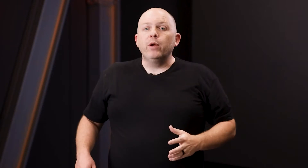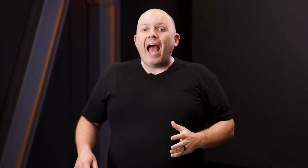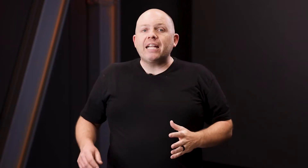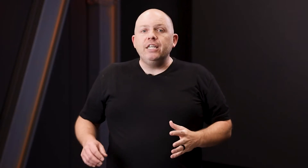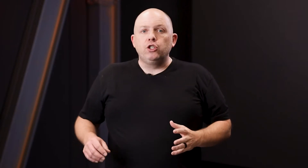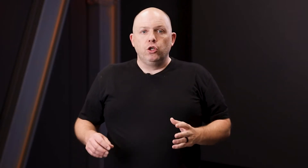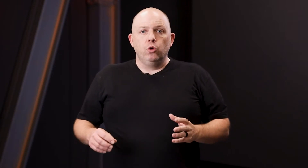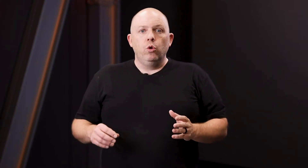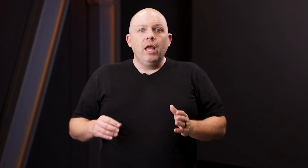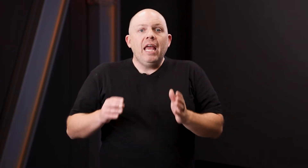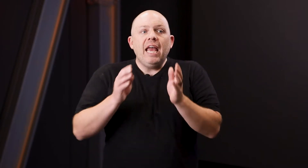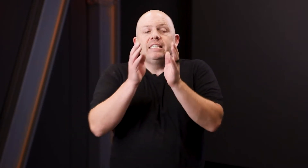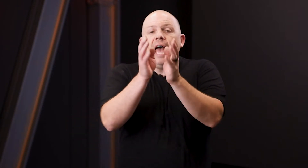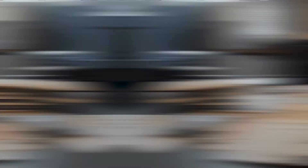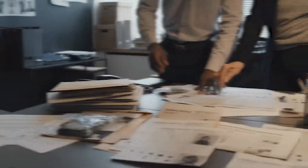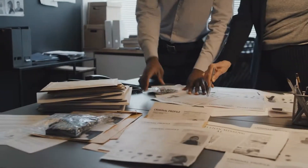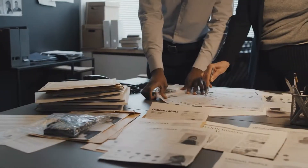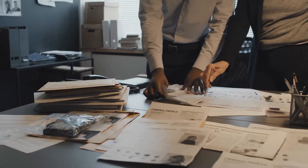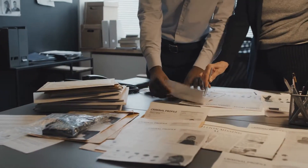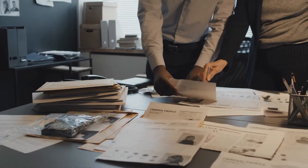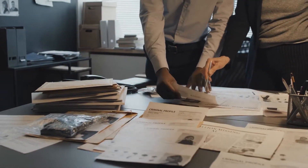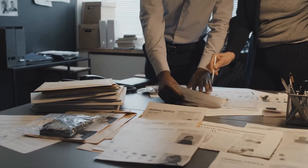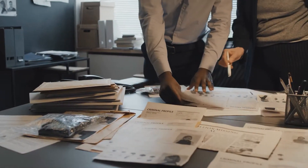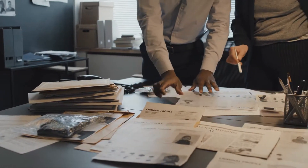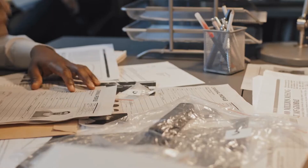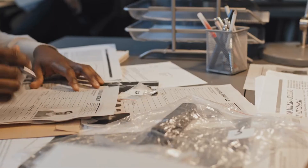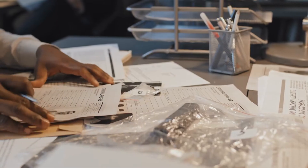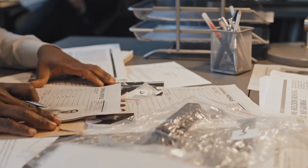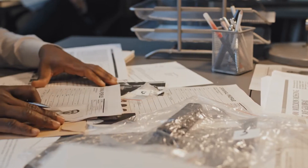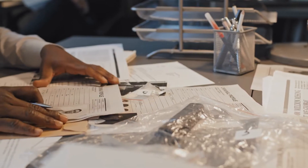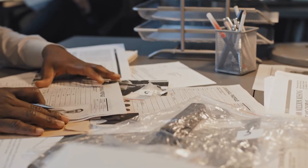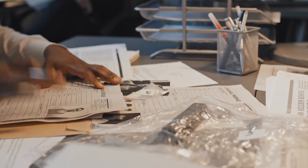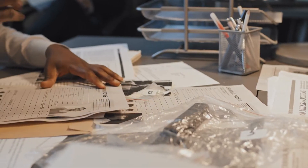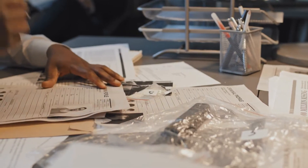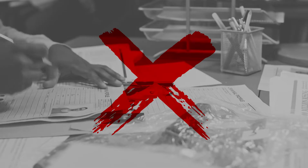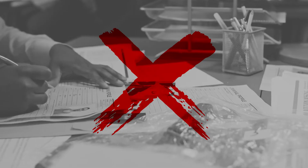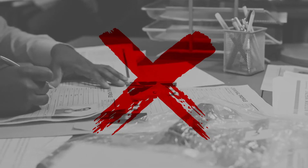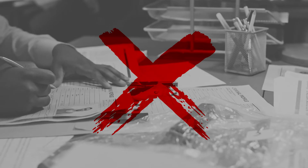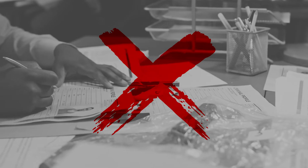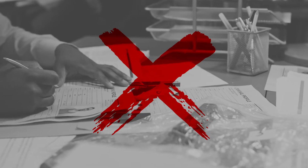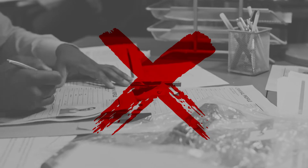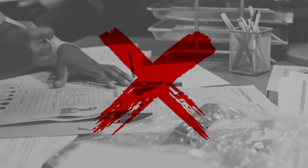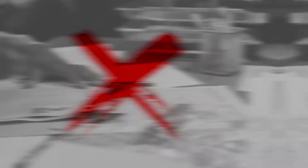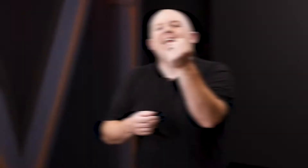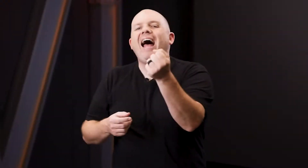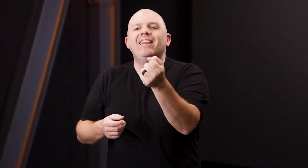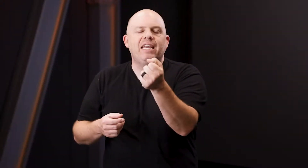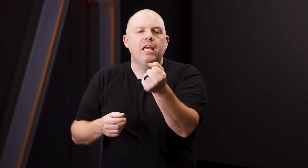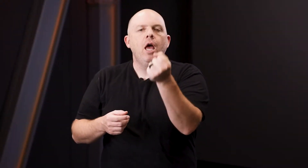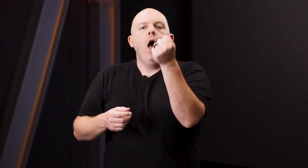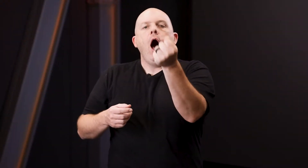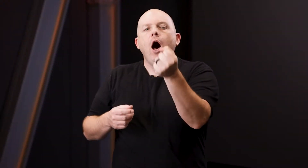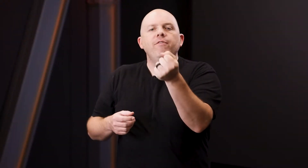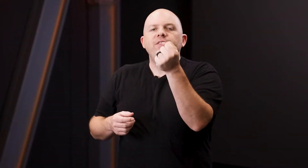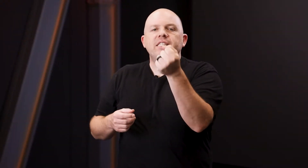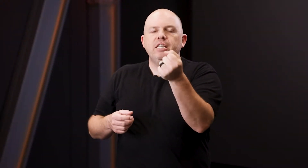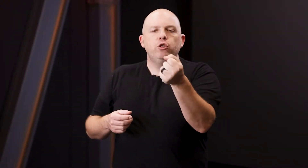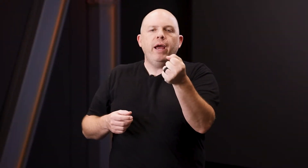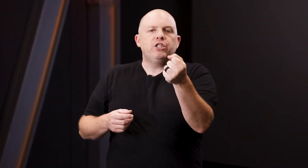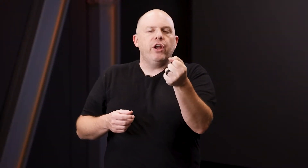reacting to is evidence. You perceive it to be evidence, but it's false evidence. Here's the reality of the situation.